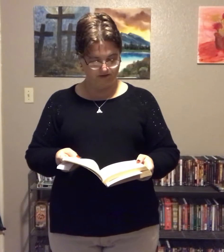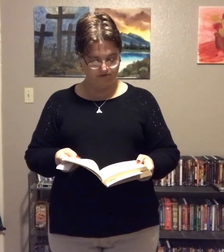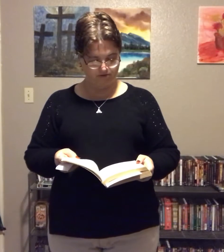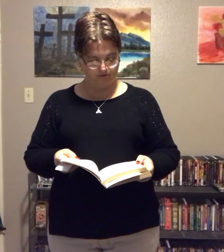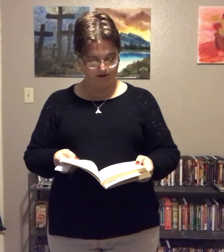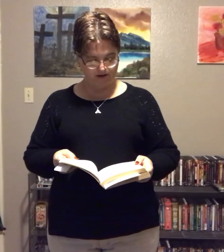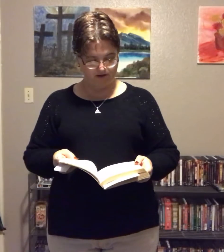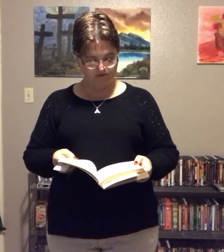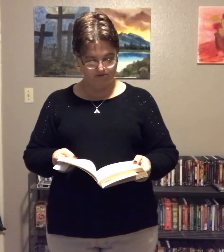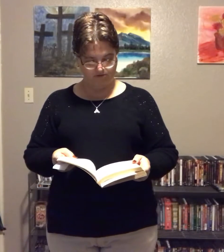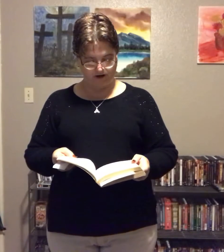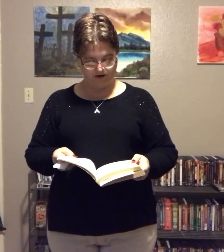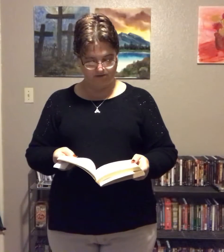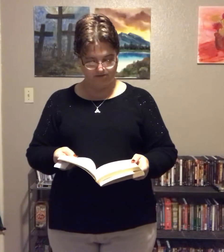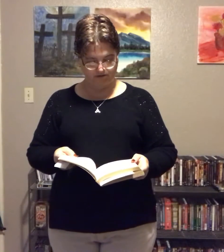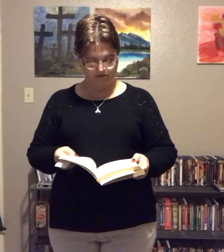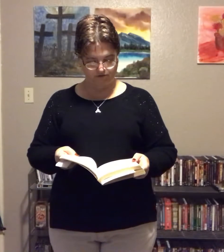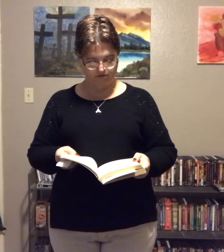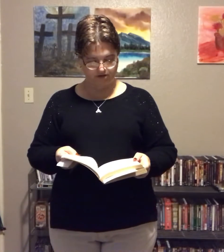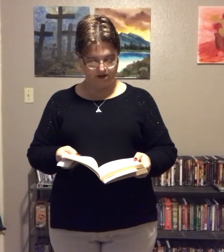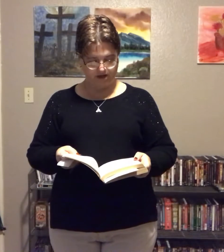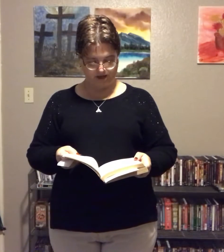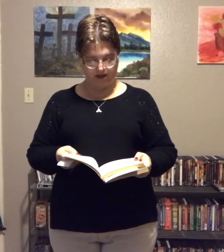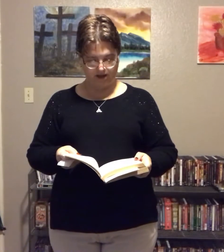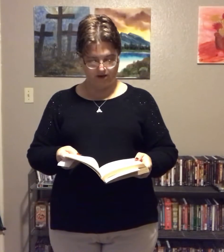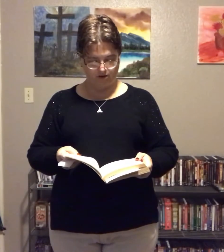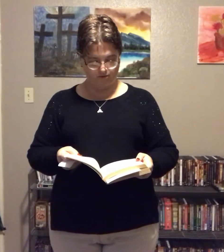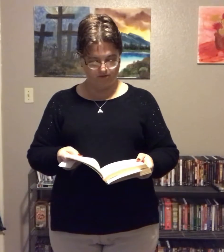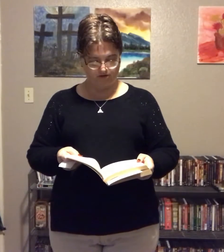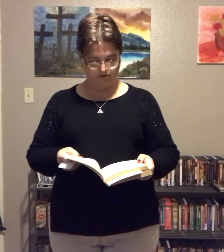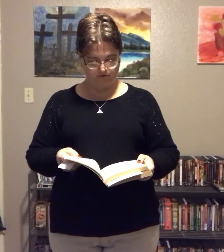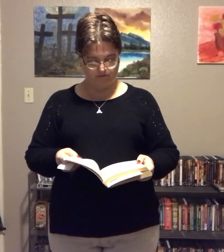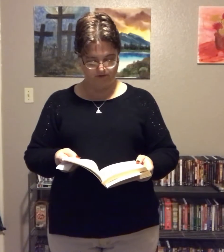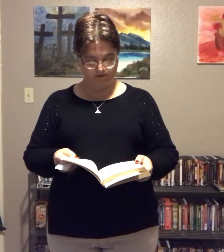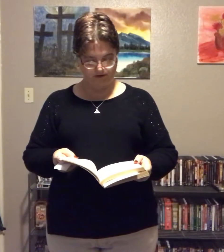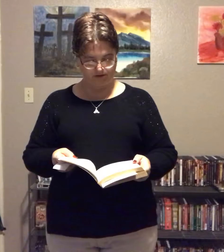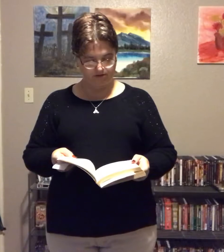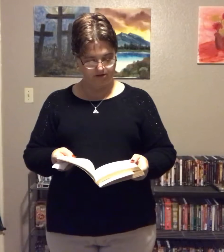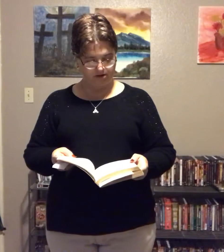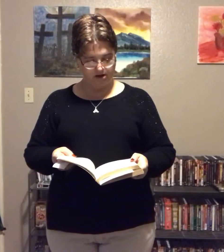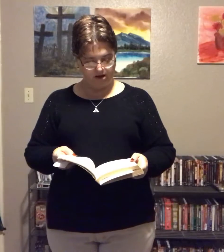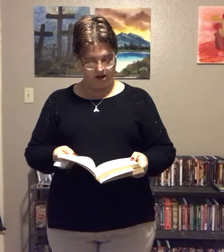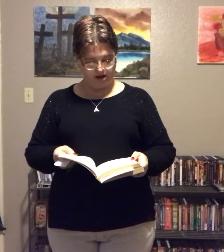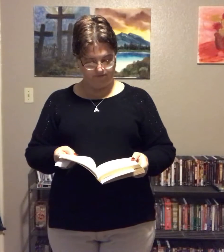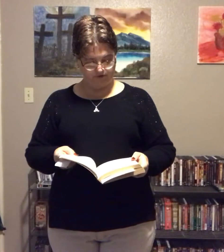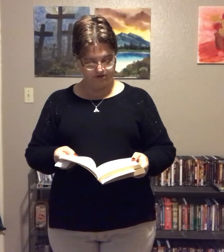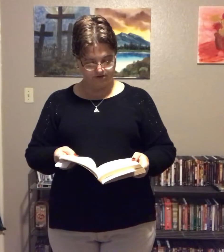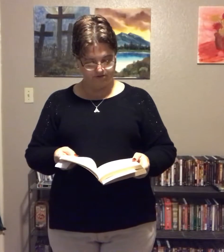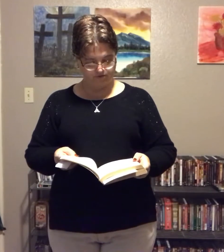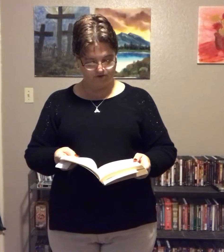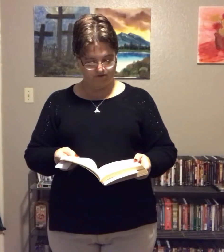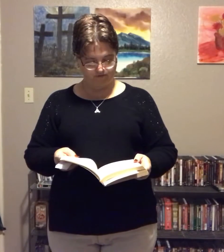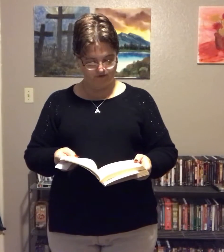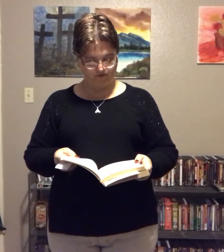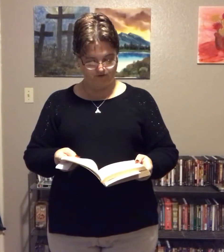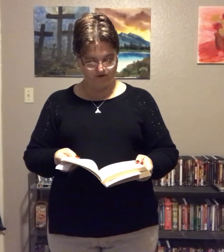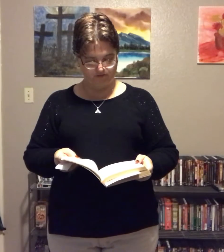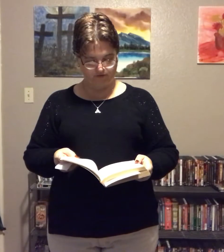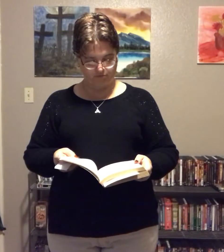is to obey God's created signals. He will control my weight. At first, I was very fearful of this